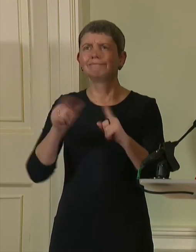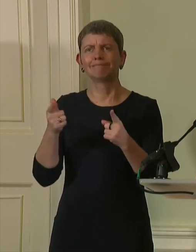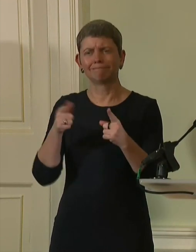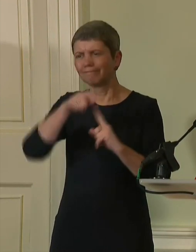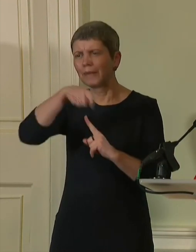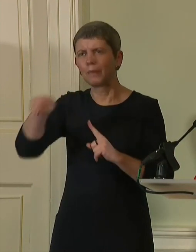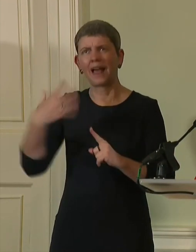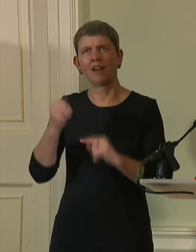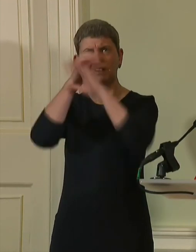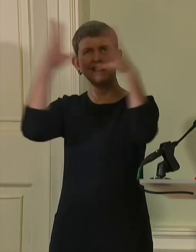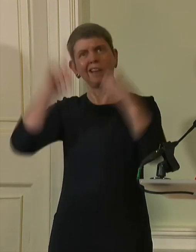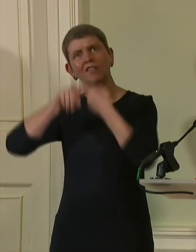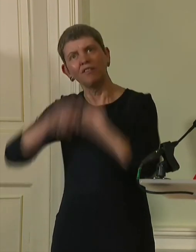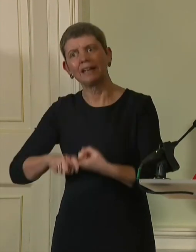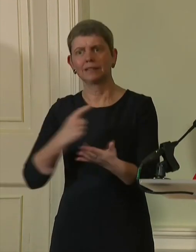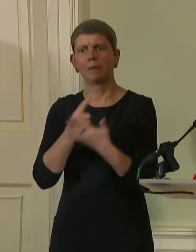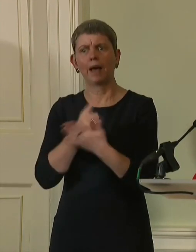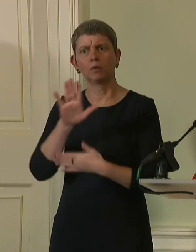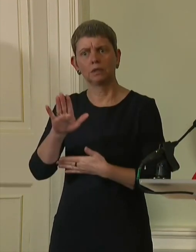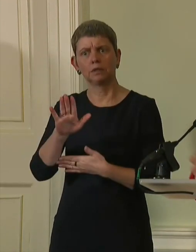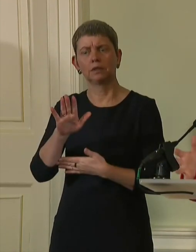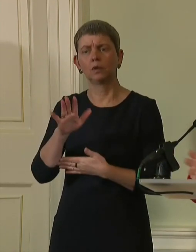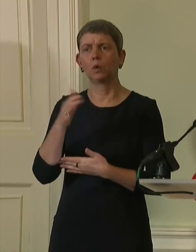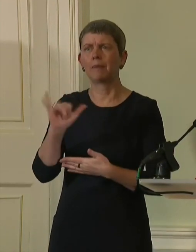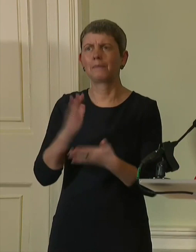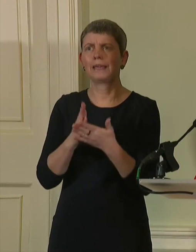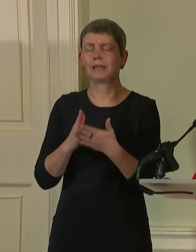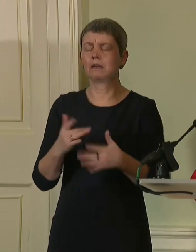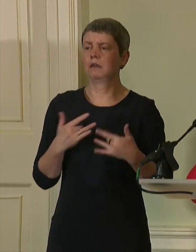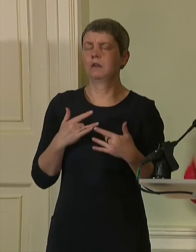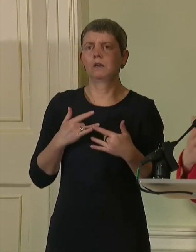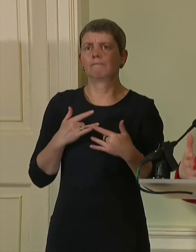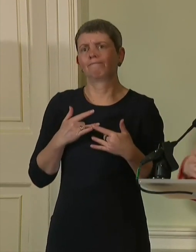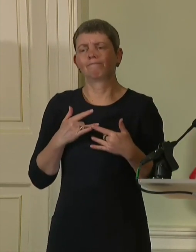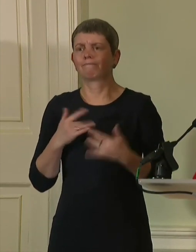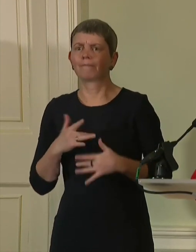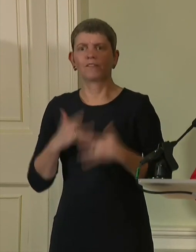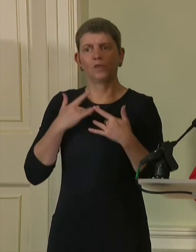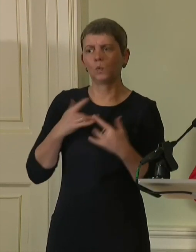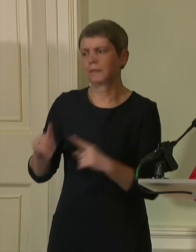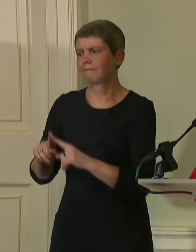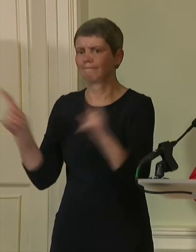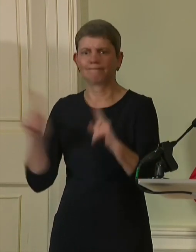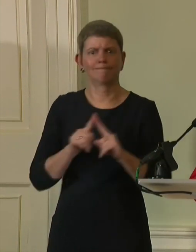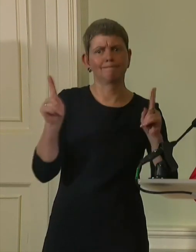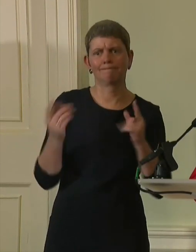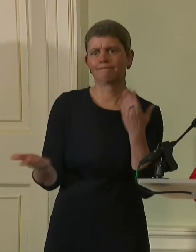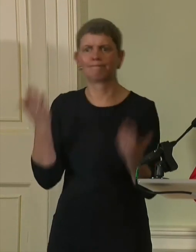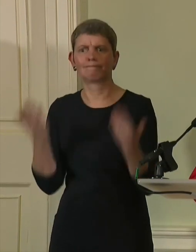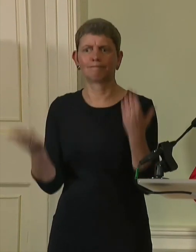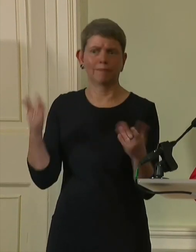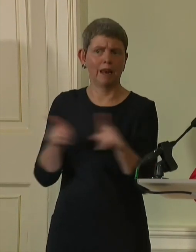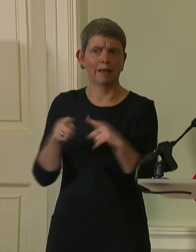better or worse. Someone who is not subject to quite the same polarized opinions, fair or unfair, as I now am.